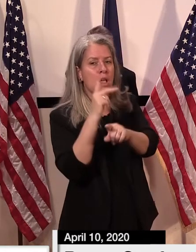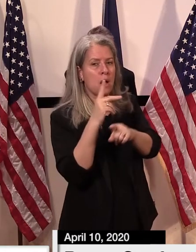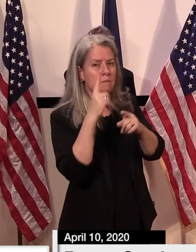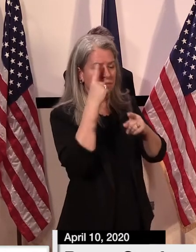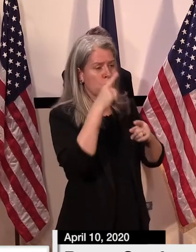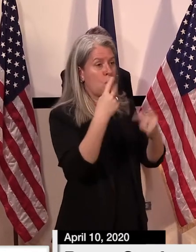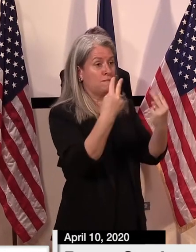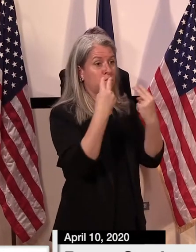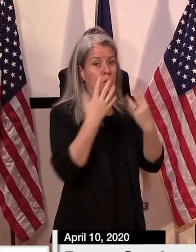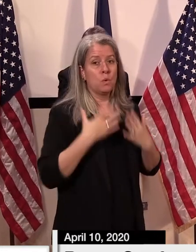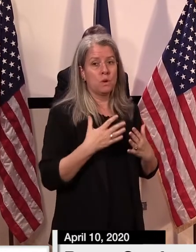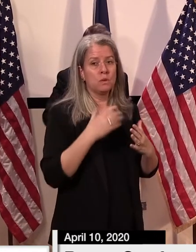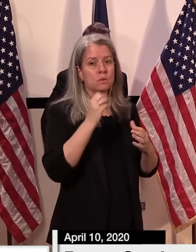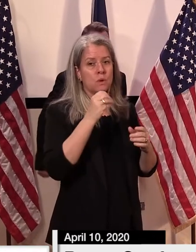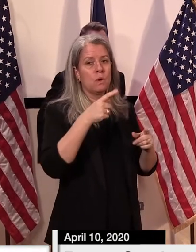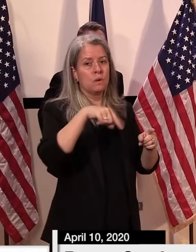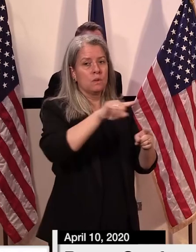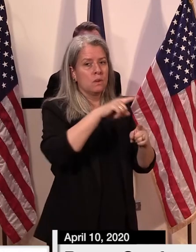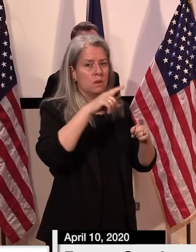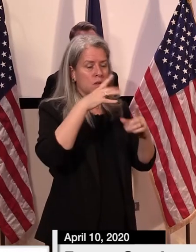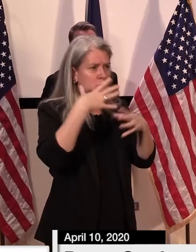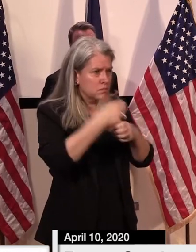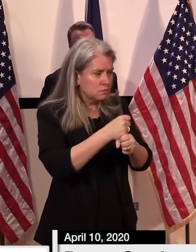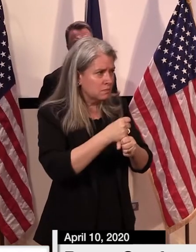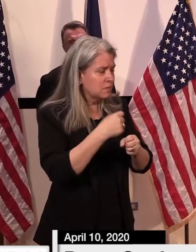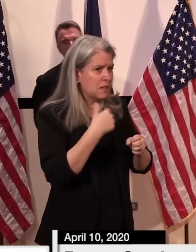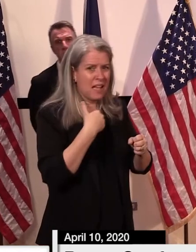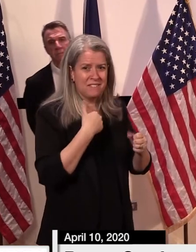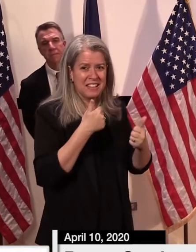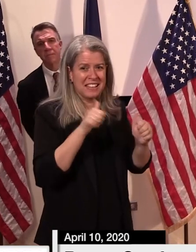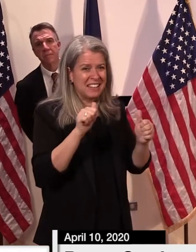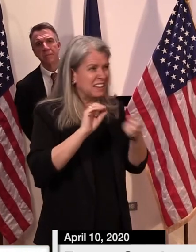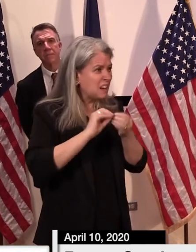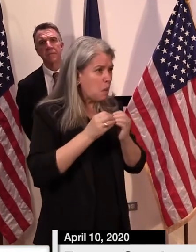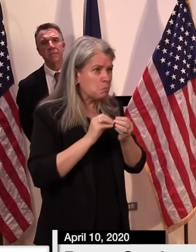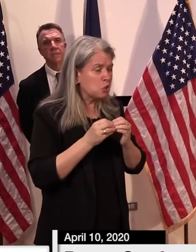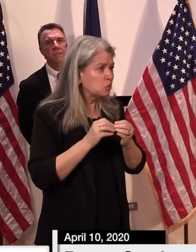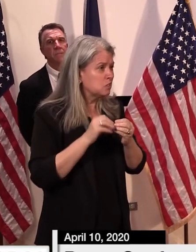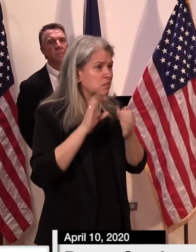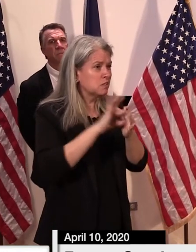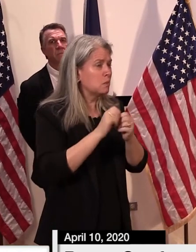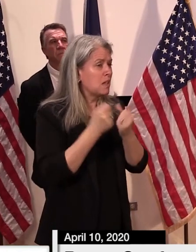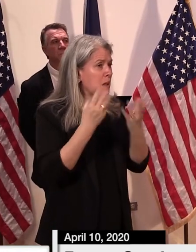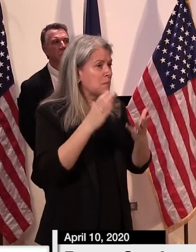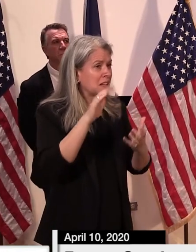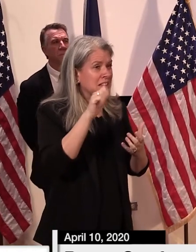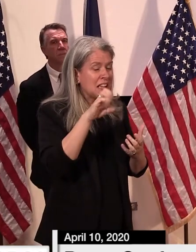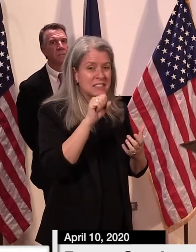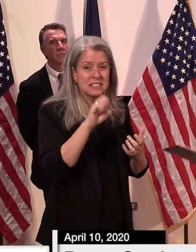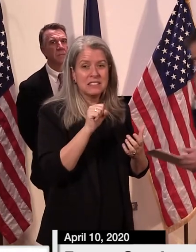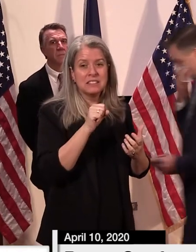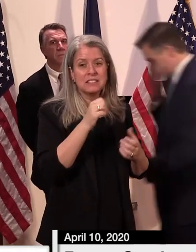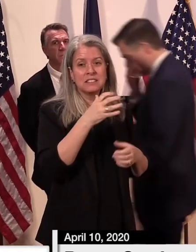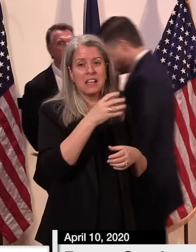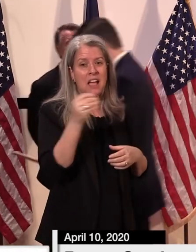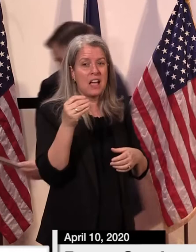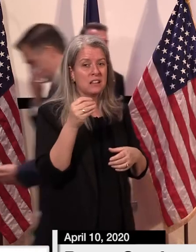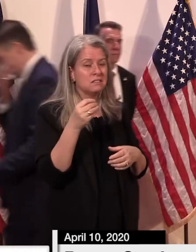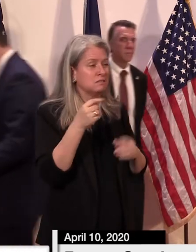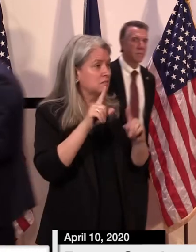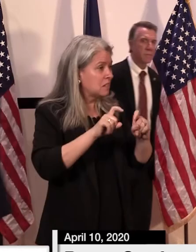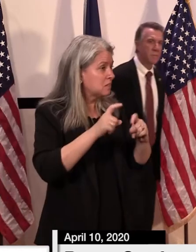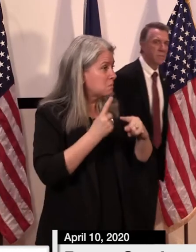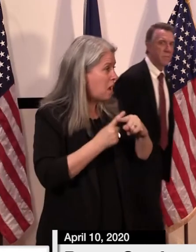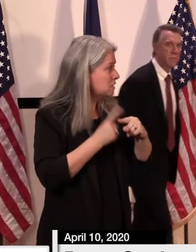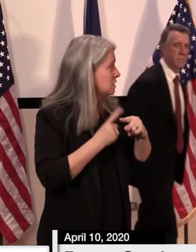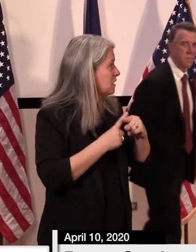guess for the viewers just so people can have a recap we have any sort of numbers as to how many cases and tests